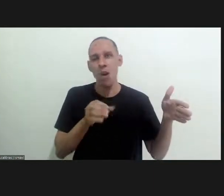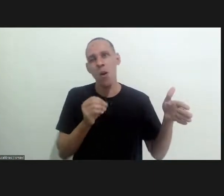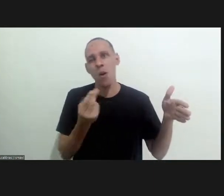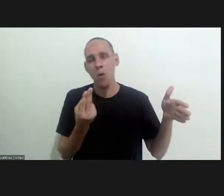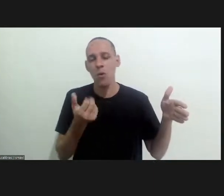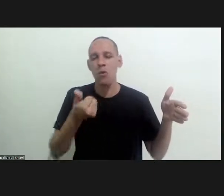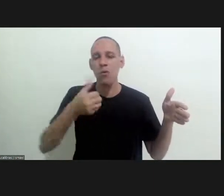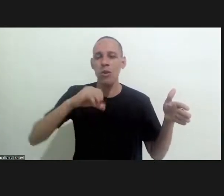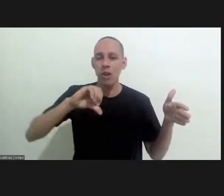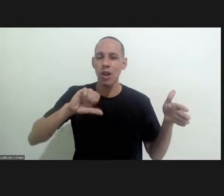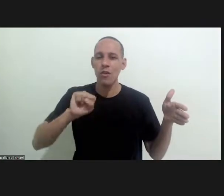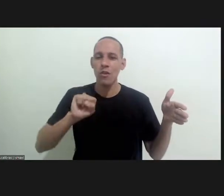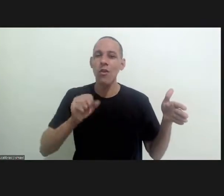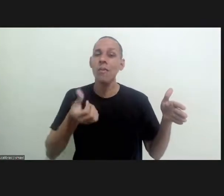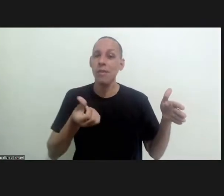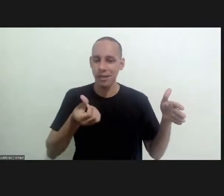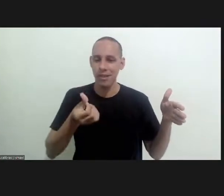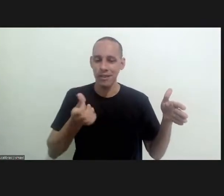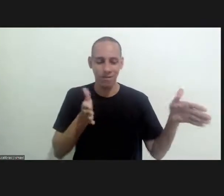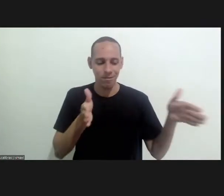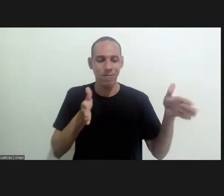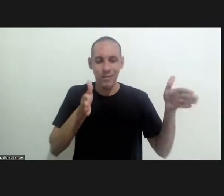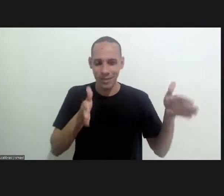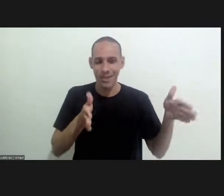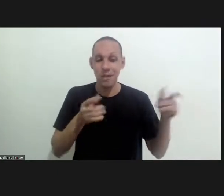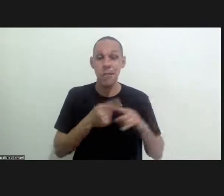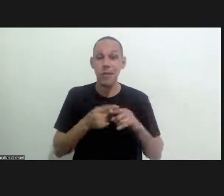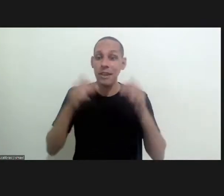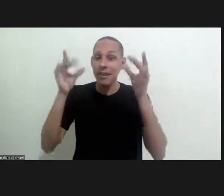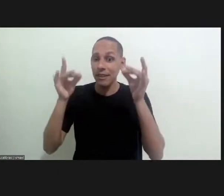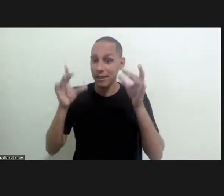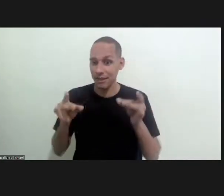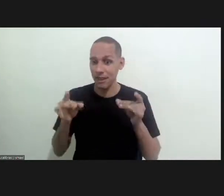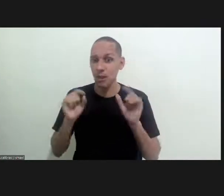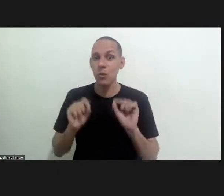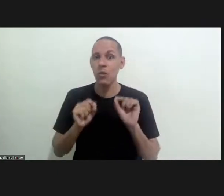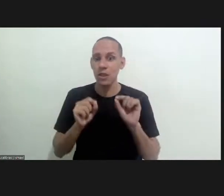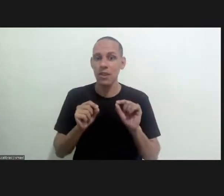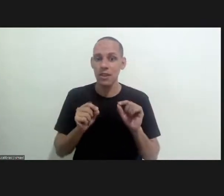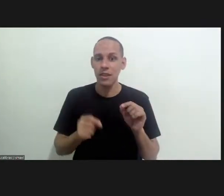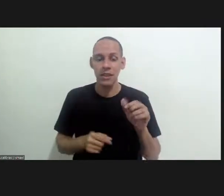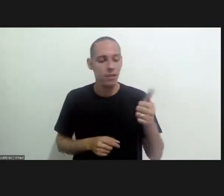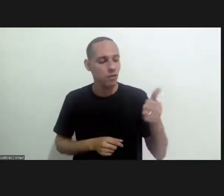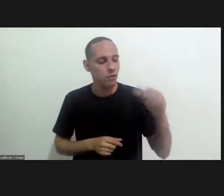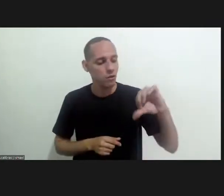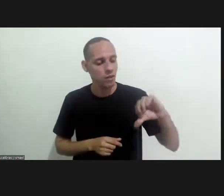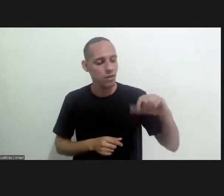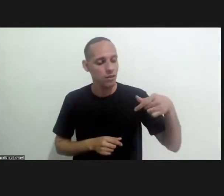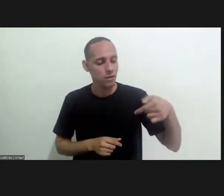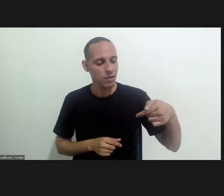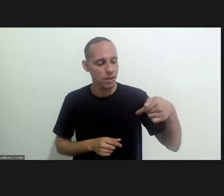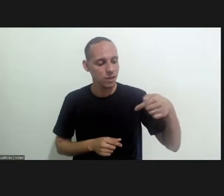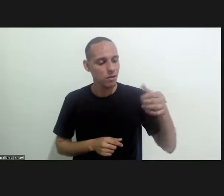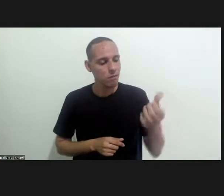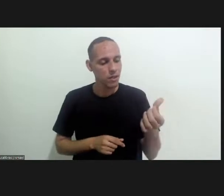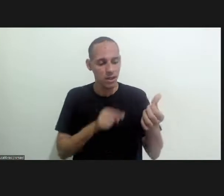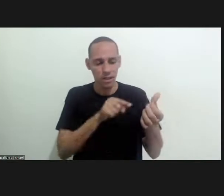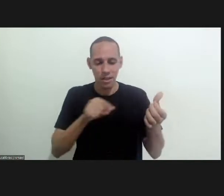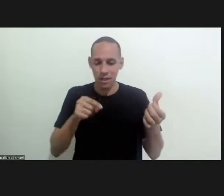or better said until 86 which there's a small detail there because between 76